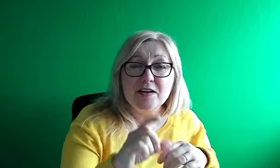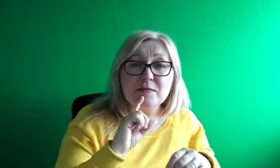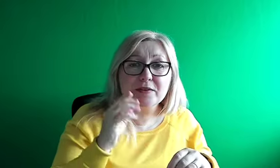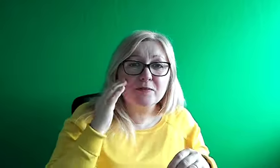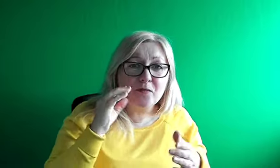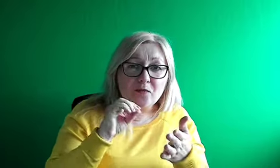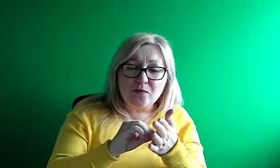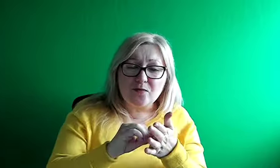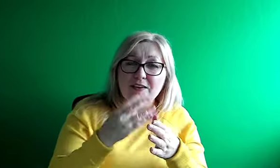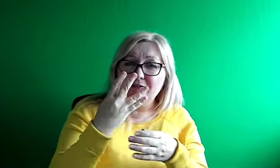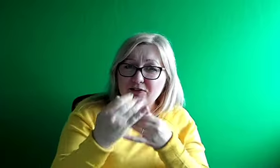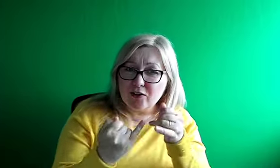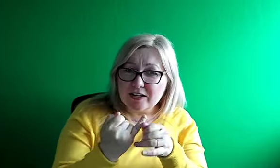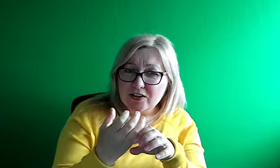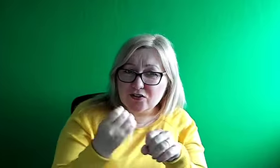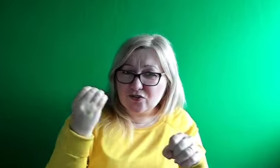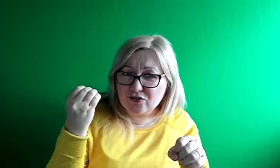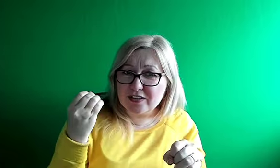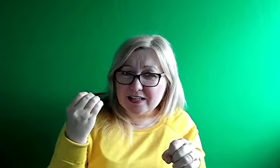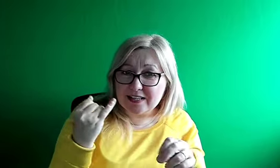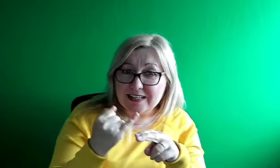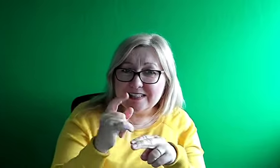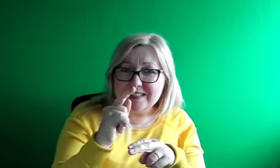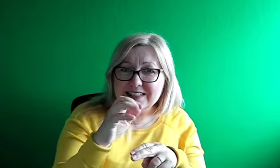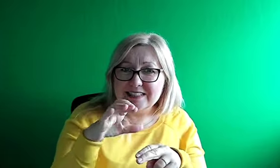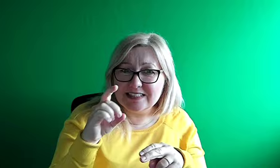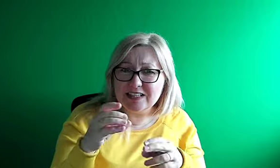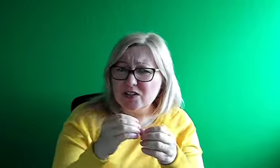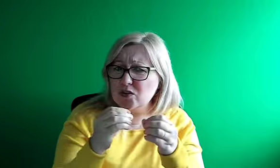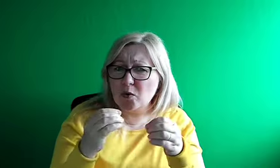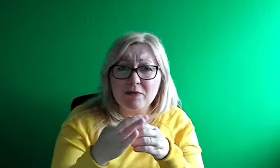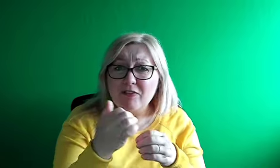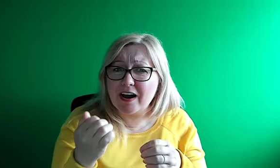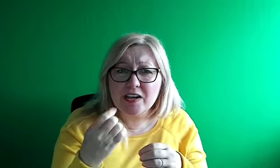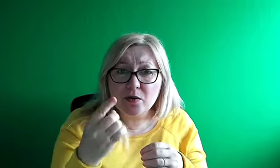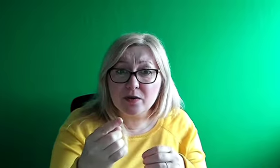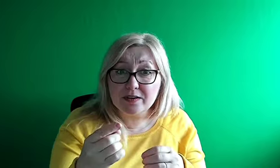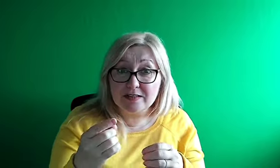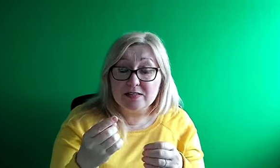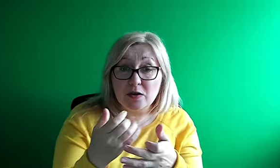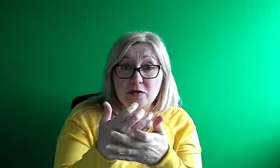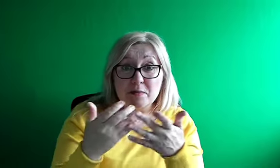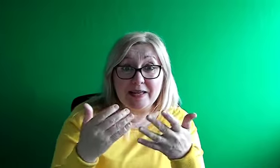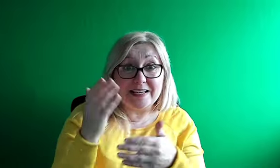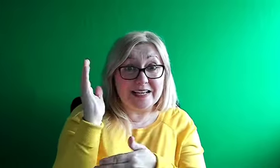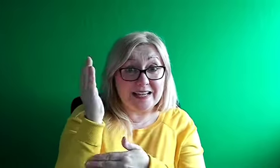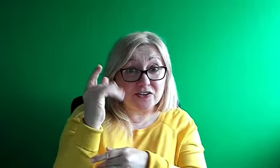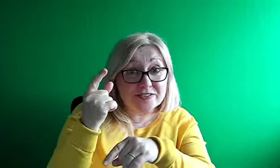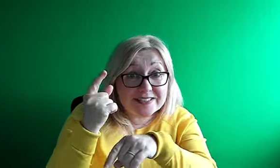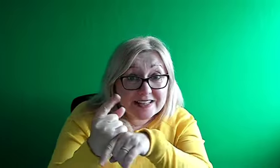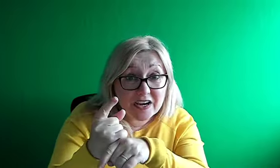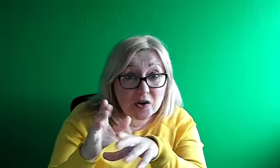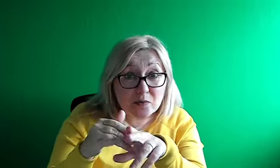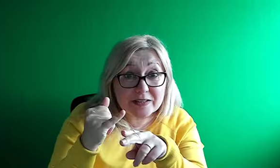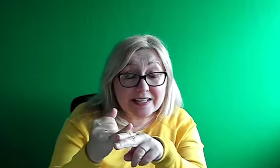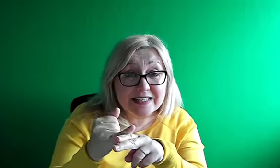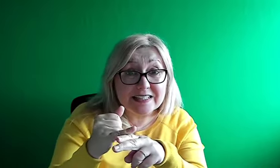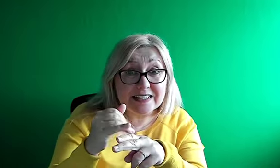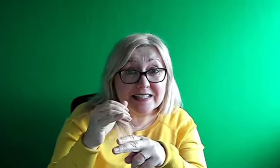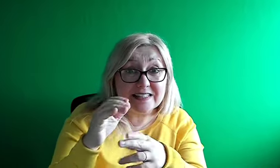everyone and anyone. A lot of the lecturers in Trinity in the center of deaf studies are deaf, so really hard to use intellectuals with PhDs under their belt,